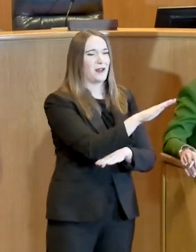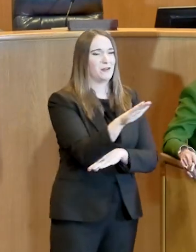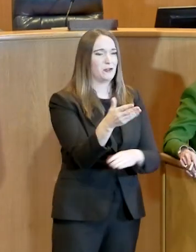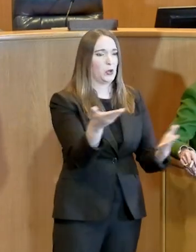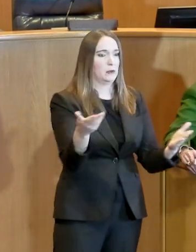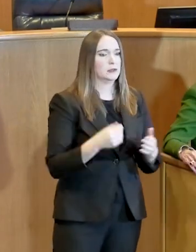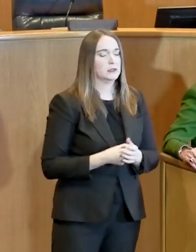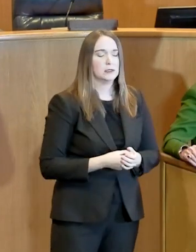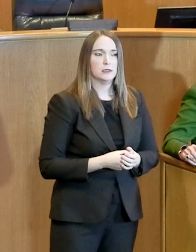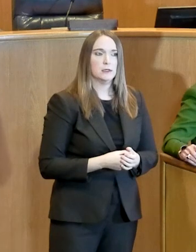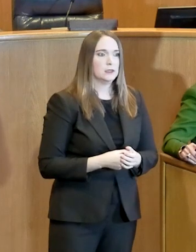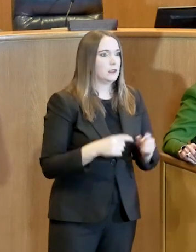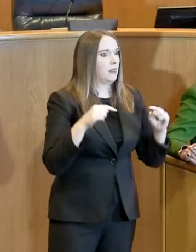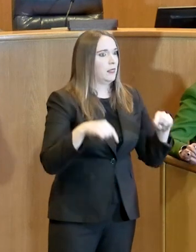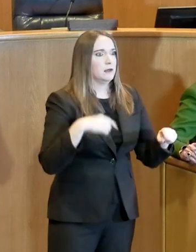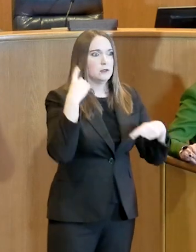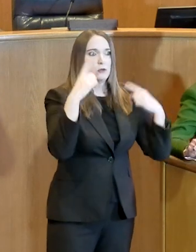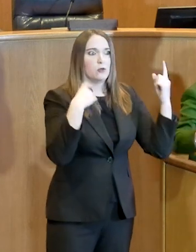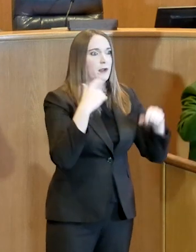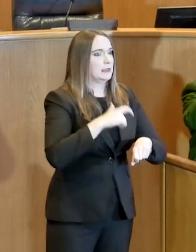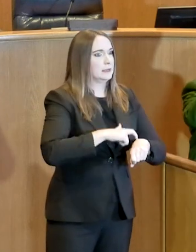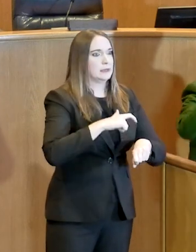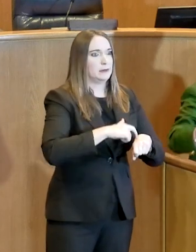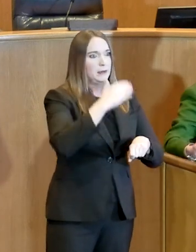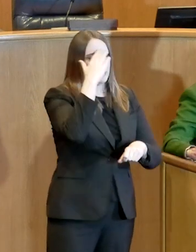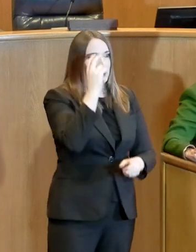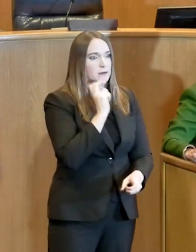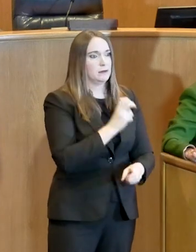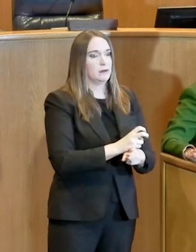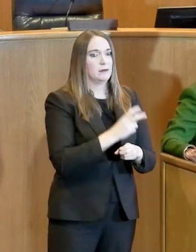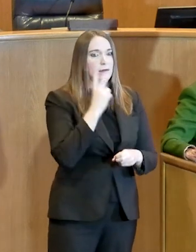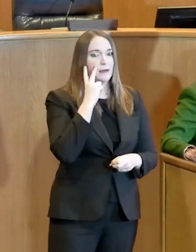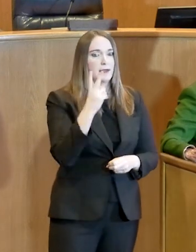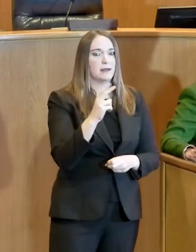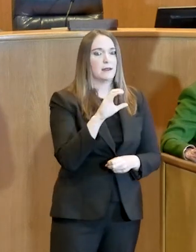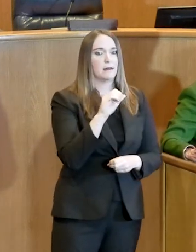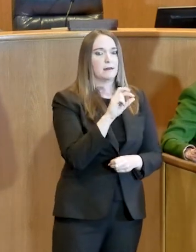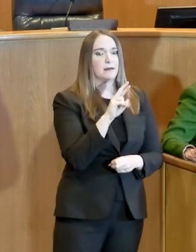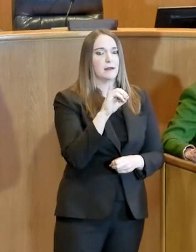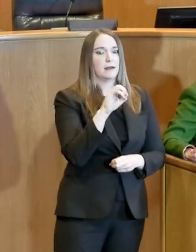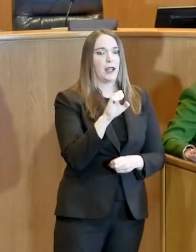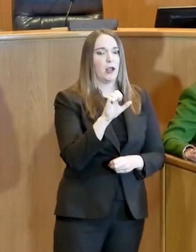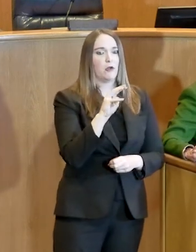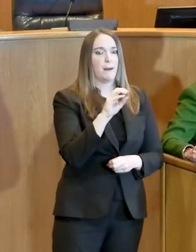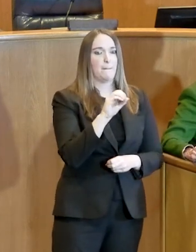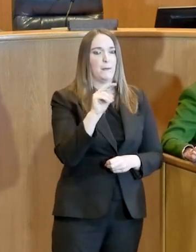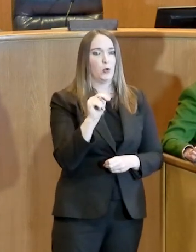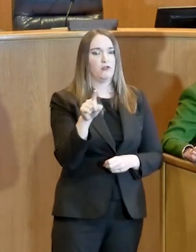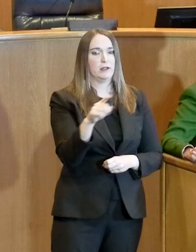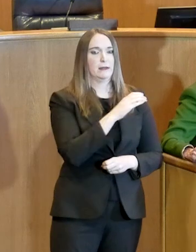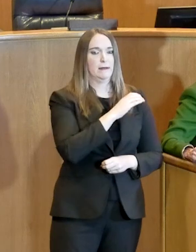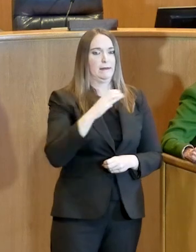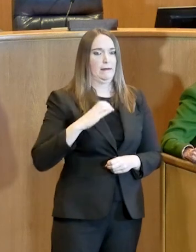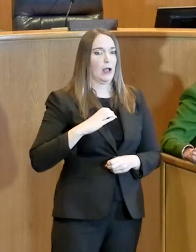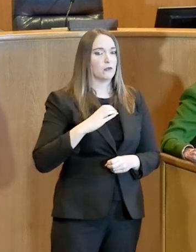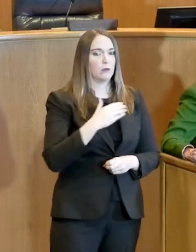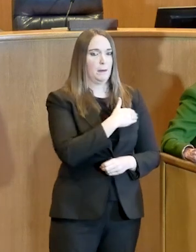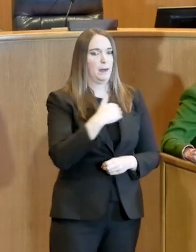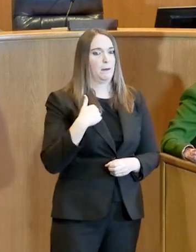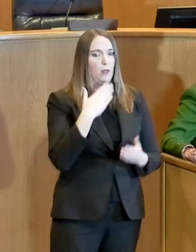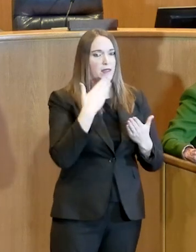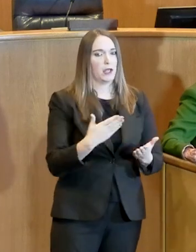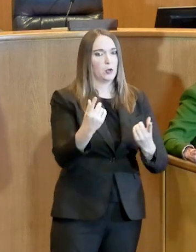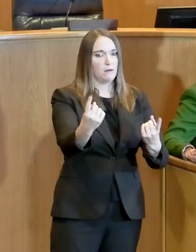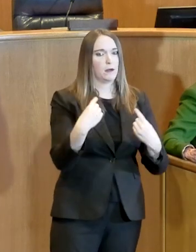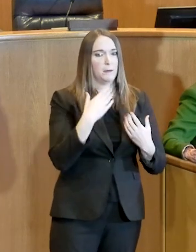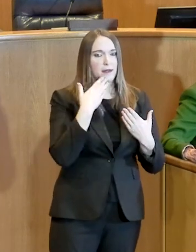Strange times we're living in and difficult times. I see my Councilmember Carrie Moon is also here. Carrie we're glad to see you here. We're doing